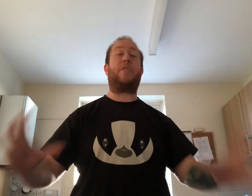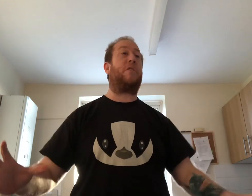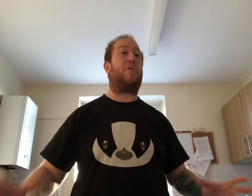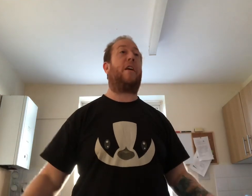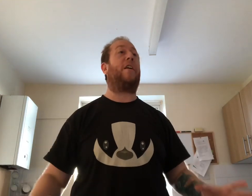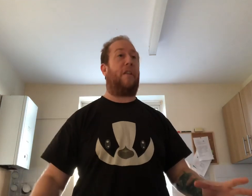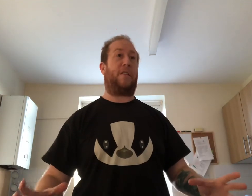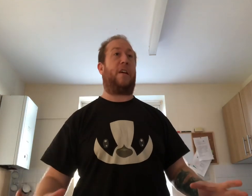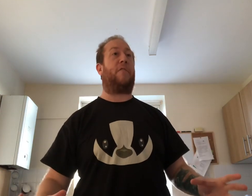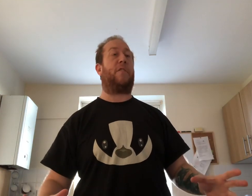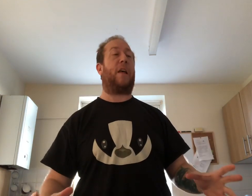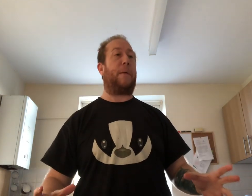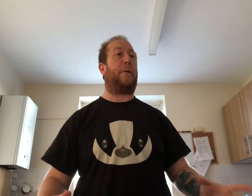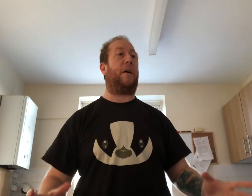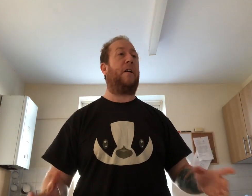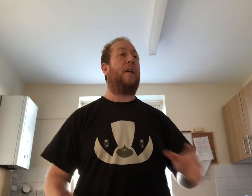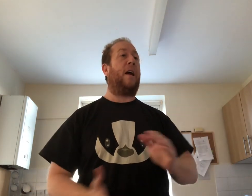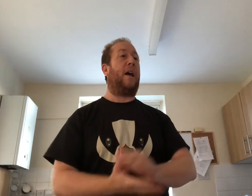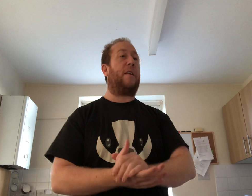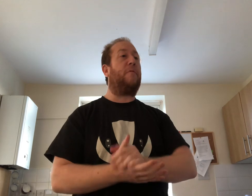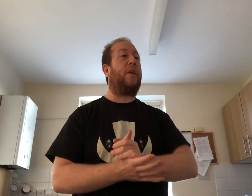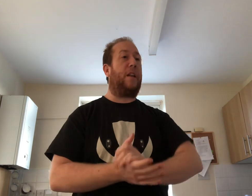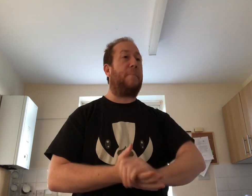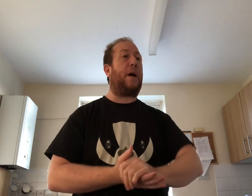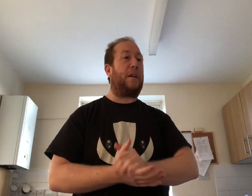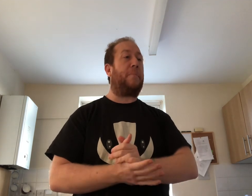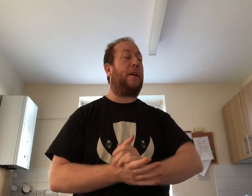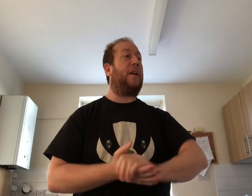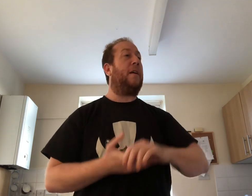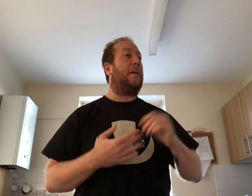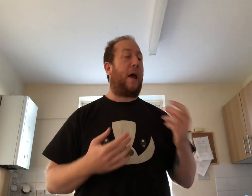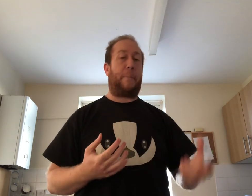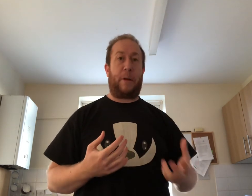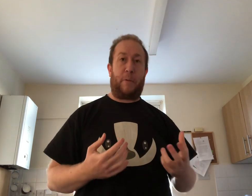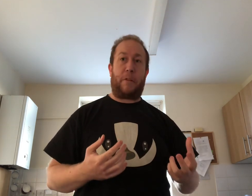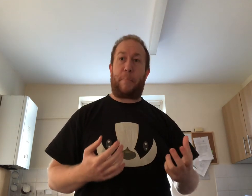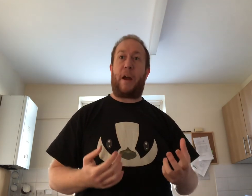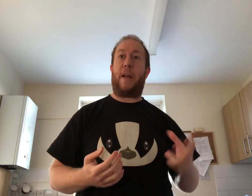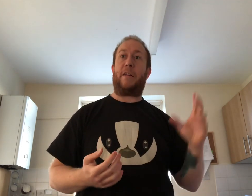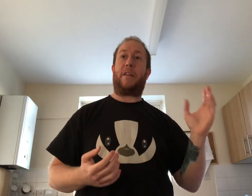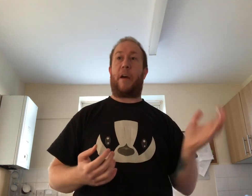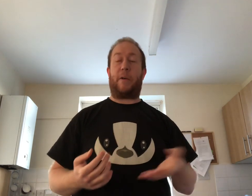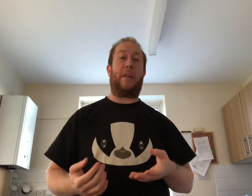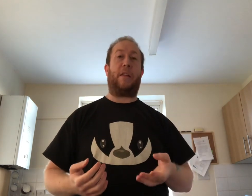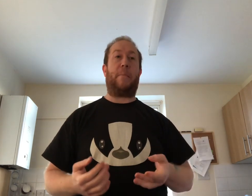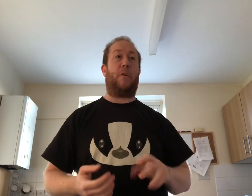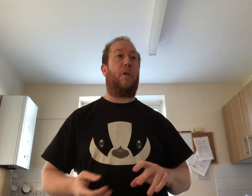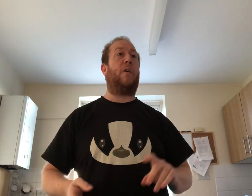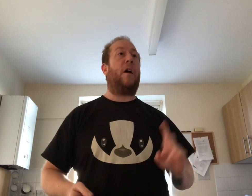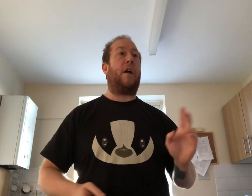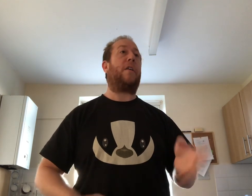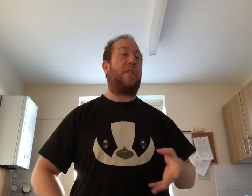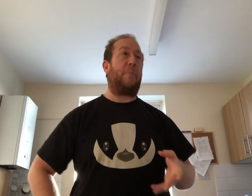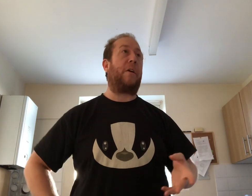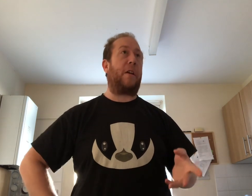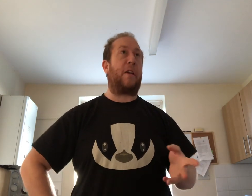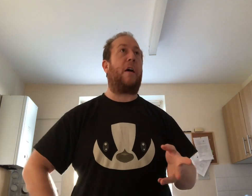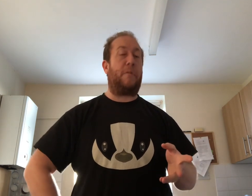was a great idea on their part and it really made me happy with the brand and going in there more and I think we're going to go